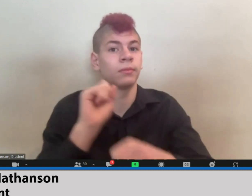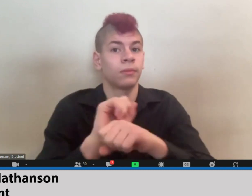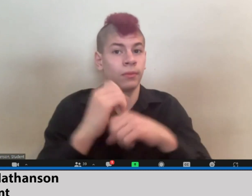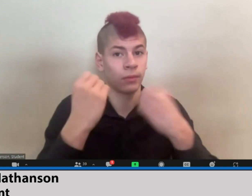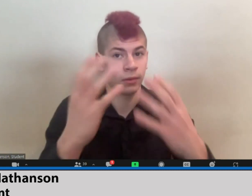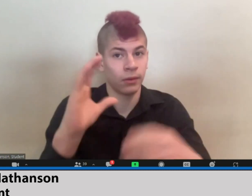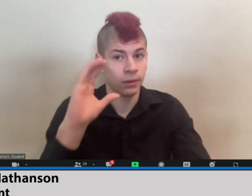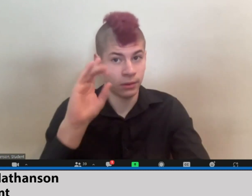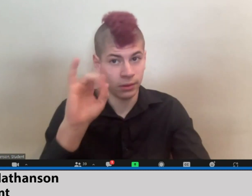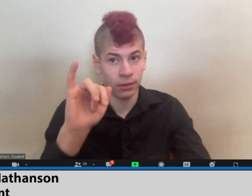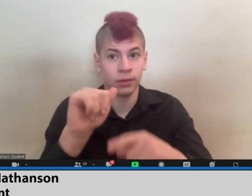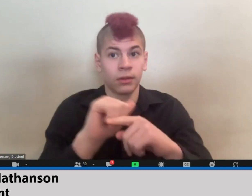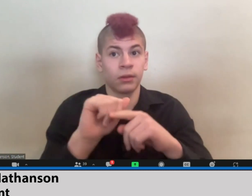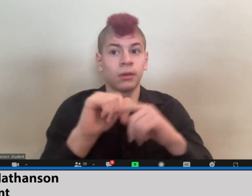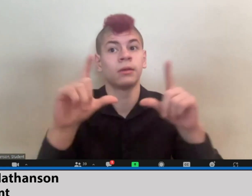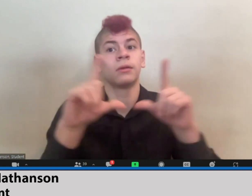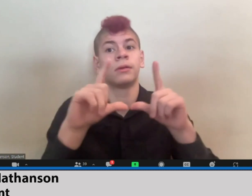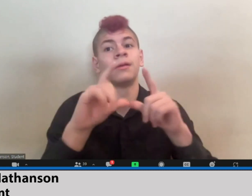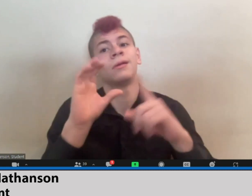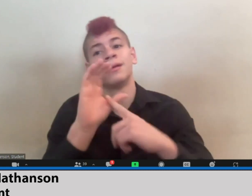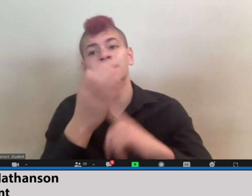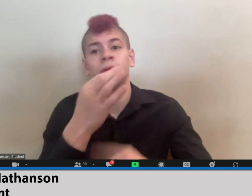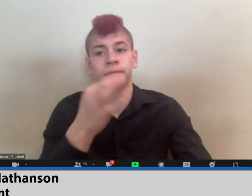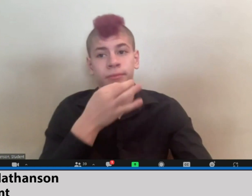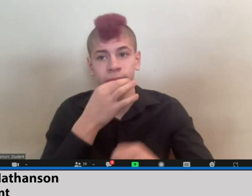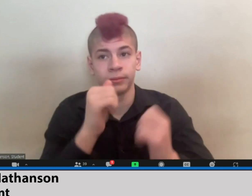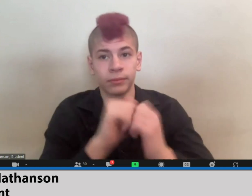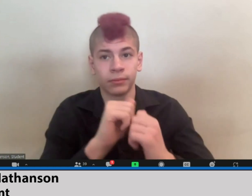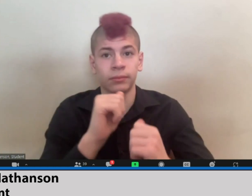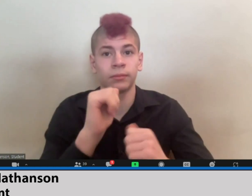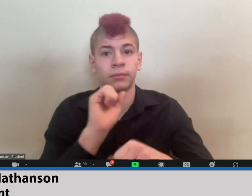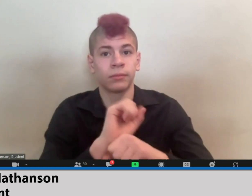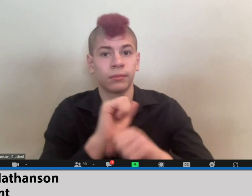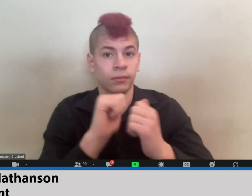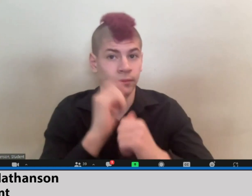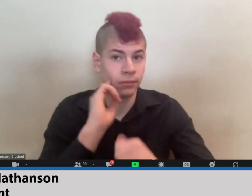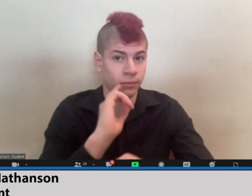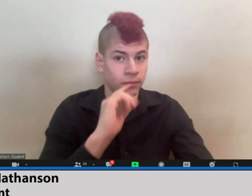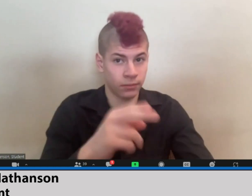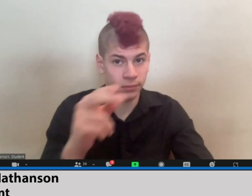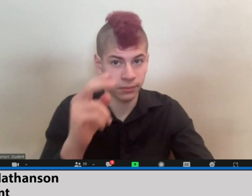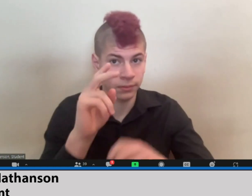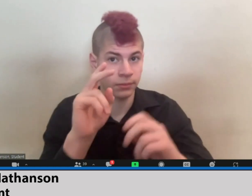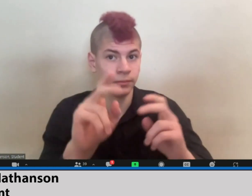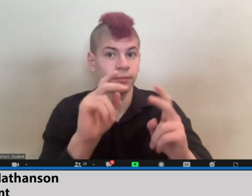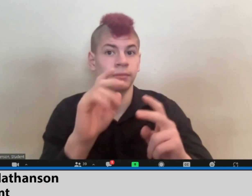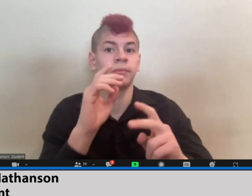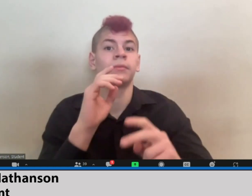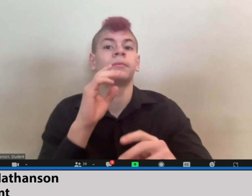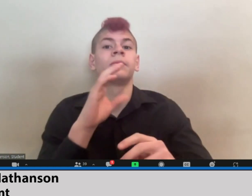legal recognition for CDIs within the K through 12 systems and the services that they provide.